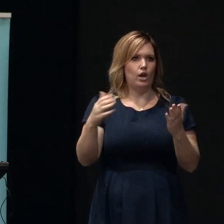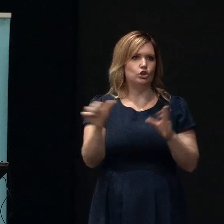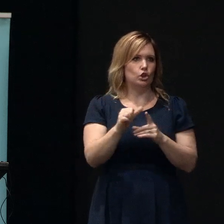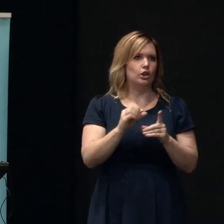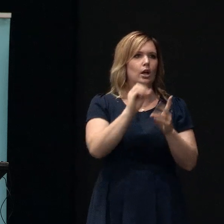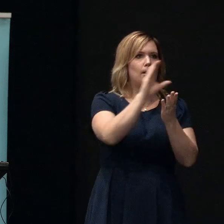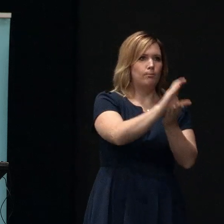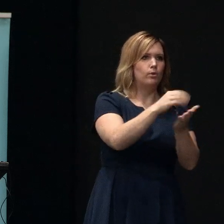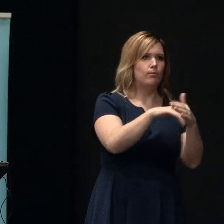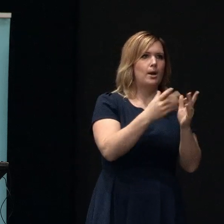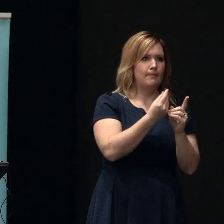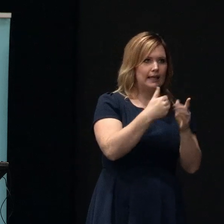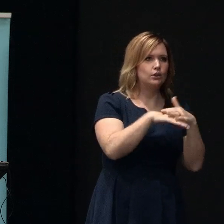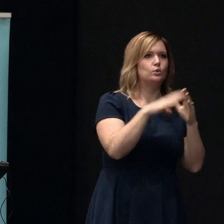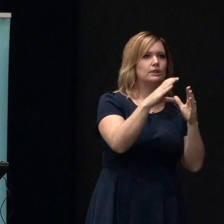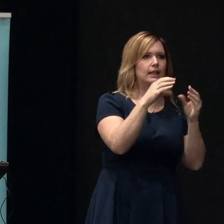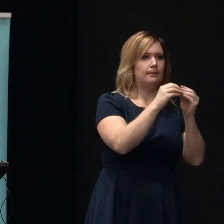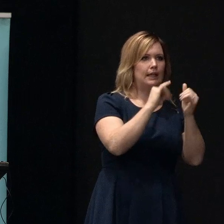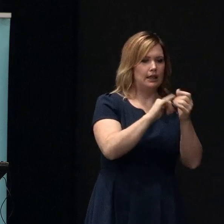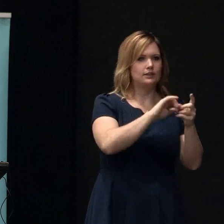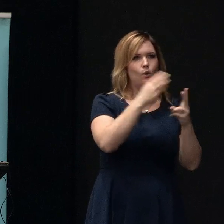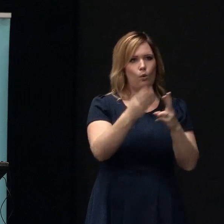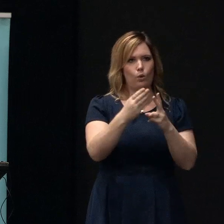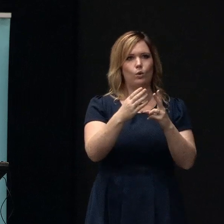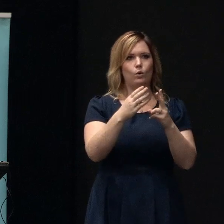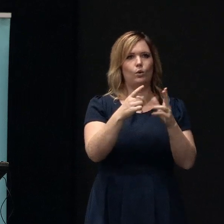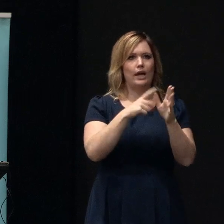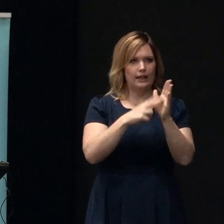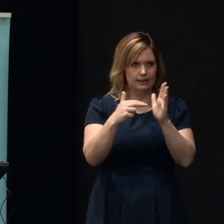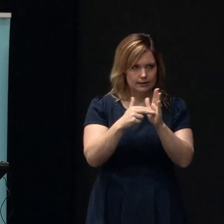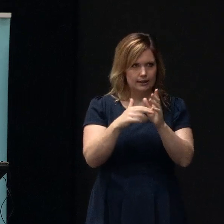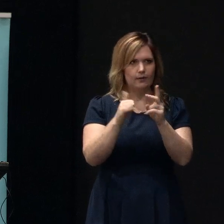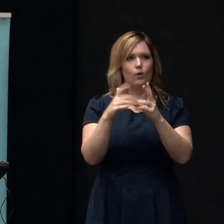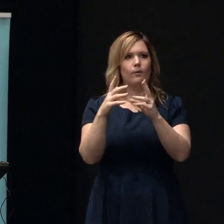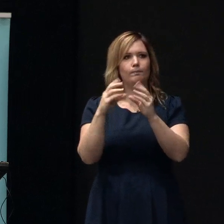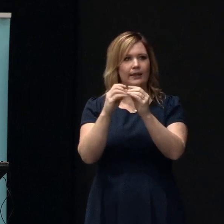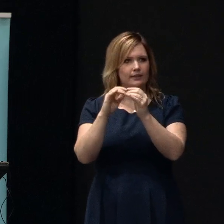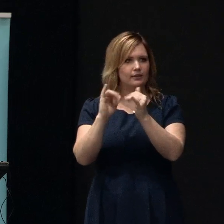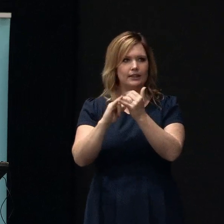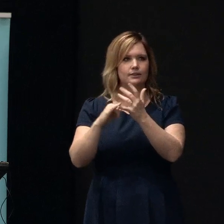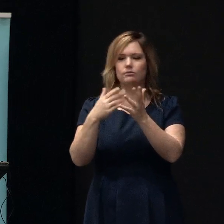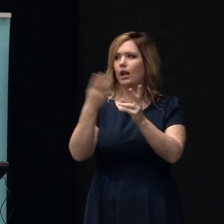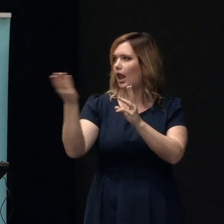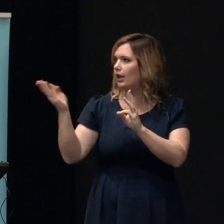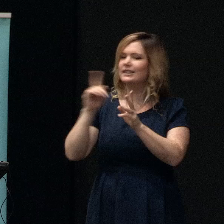or BNZ or ASB or the other people who are here